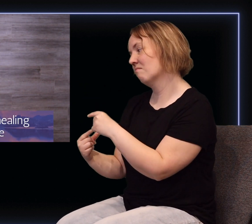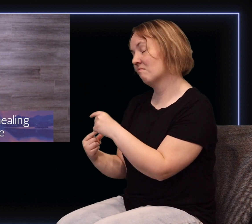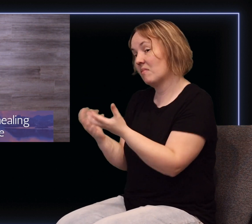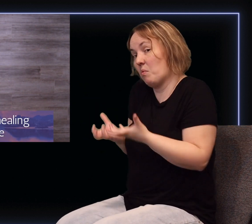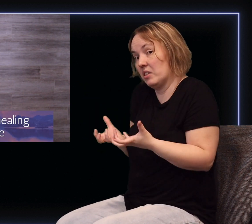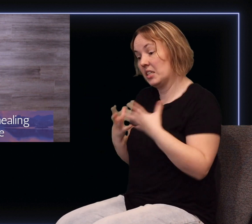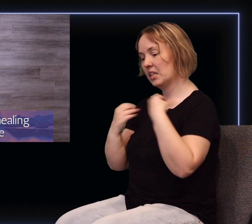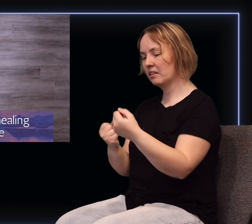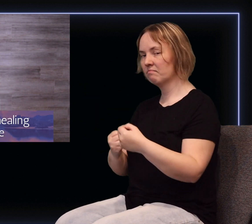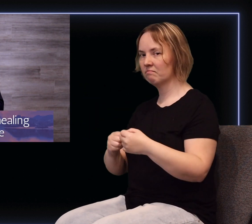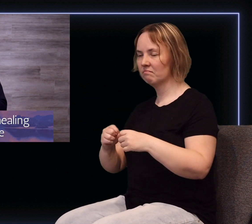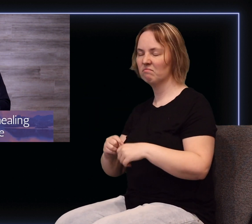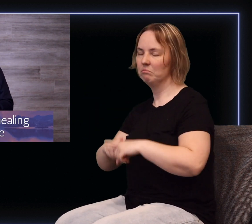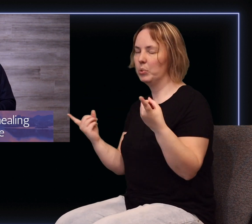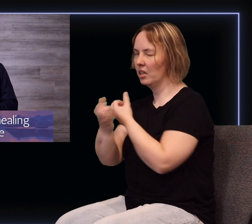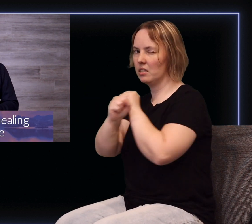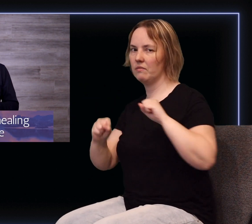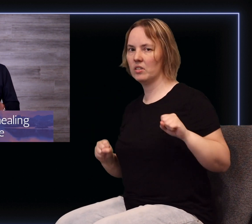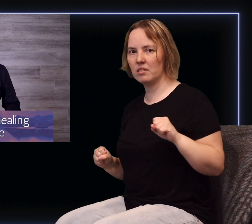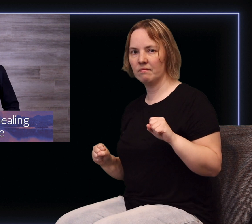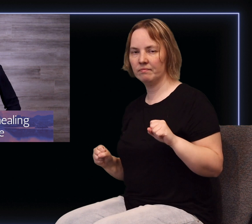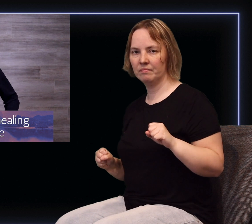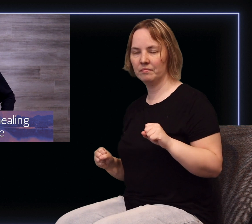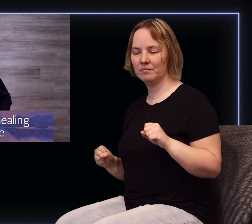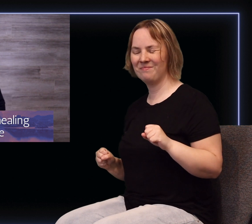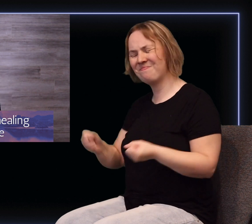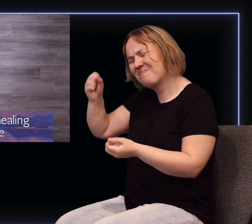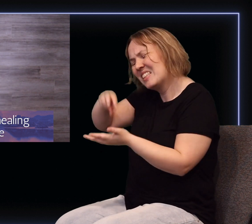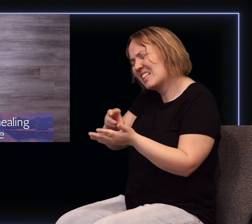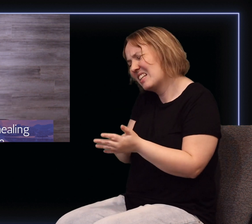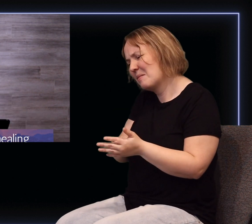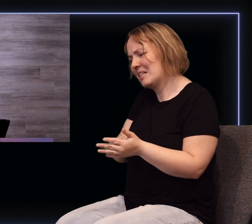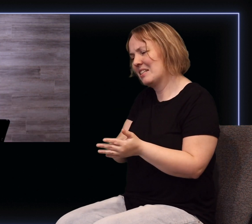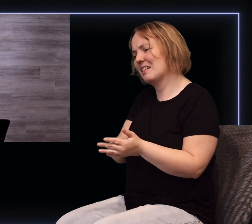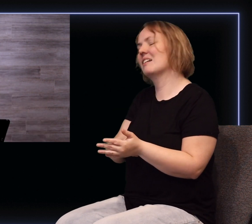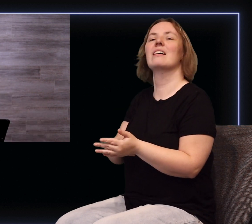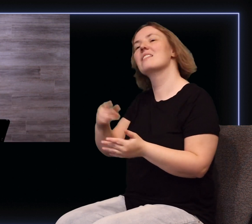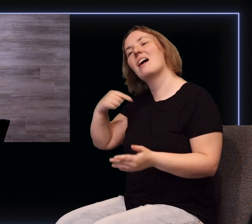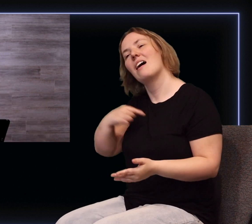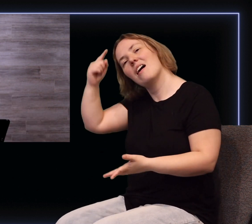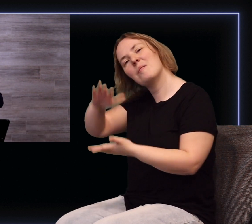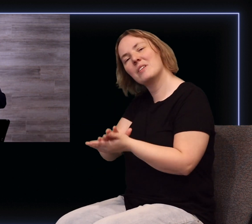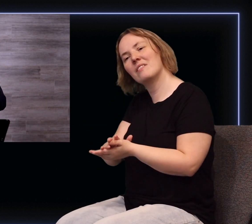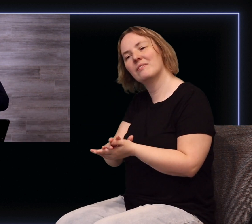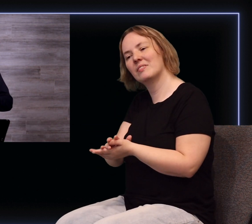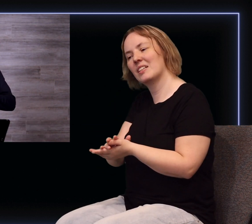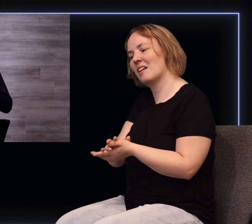that wants healing but doesn't want deliverance. What I mean by that is that I essentially believe that in any